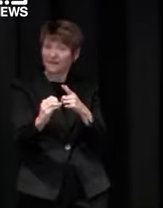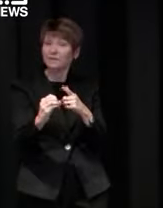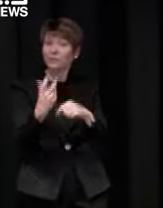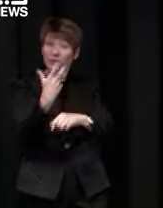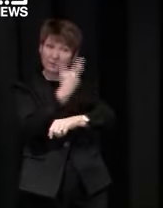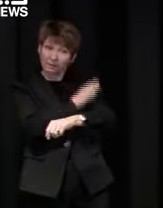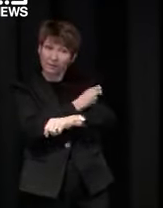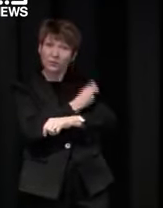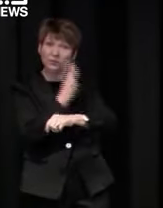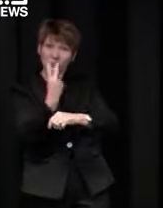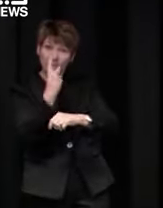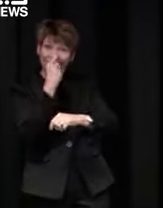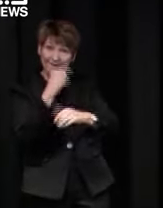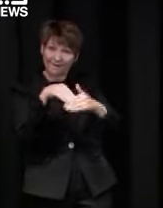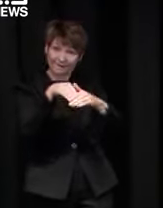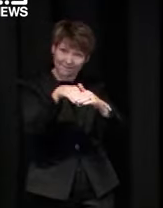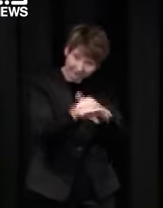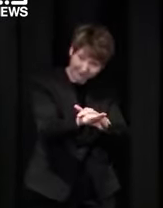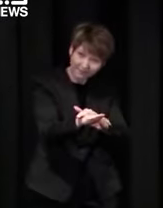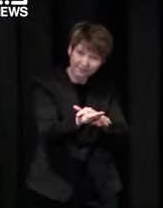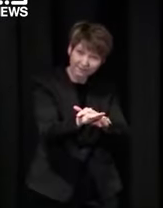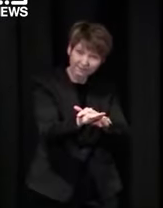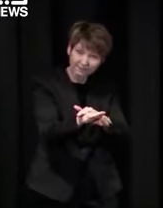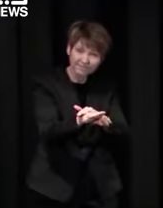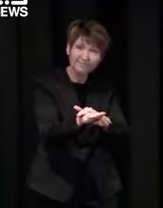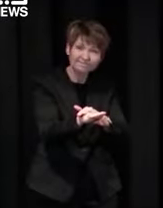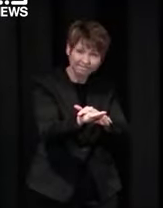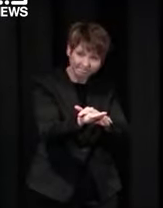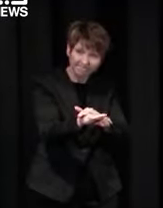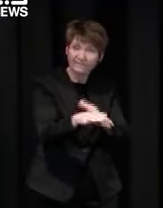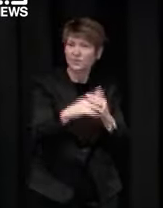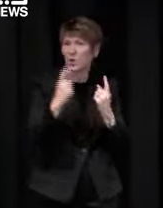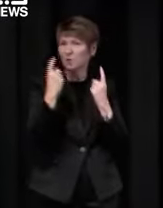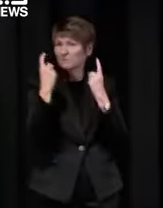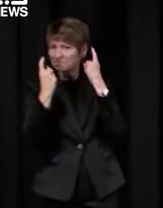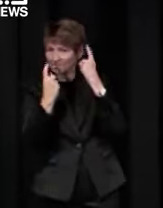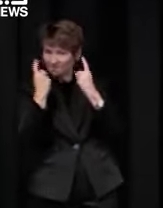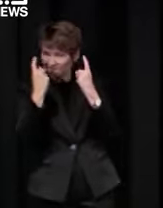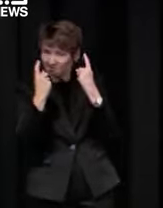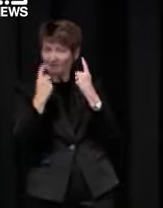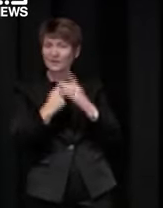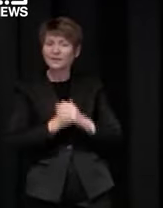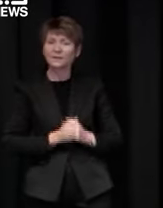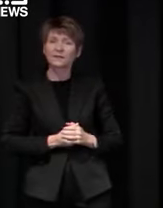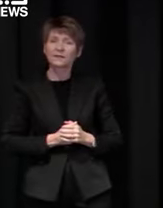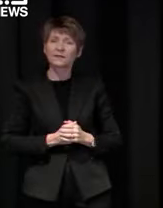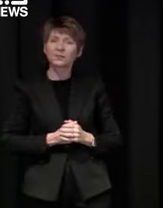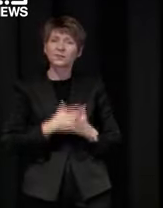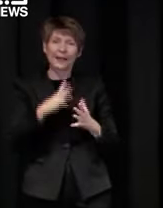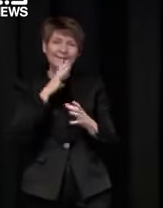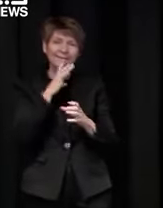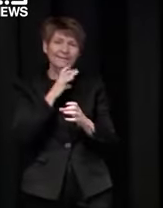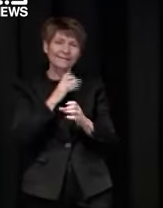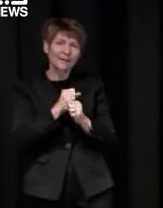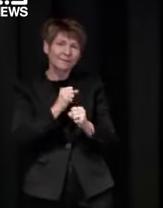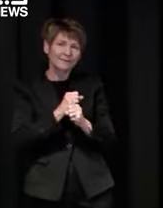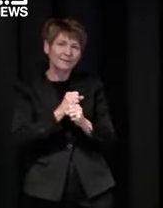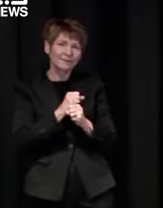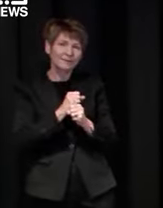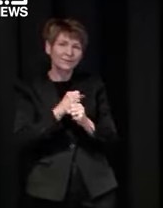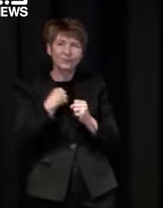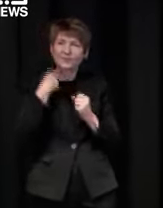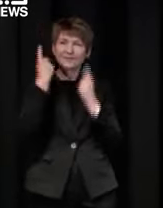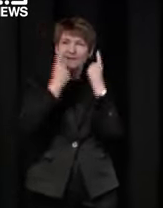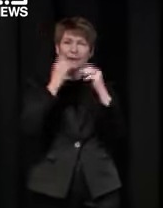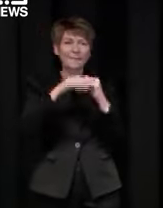a little bit earlier as part of those trials so it will tell us how the vaccinated economy system works